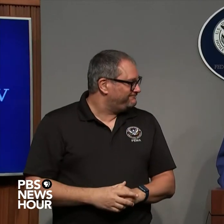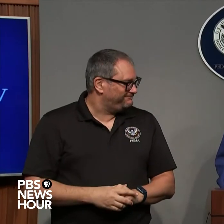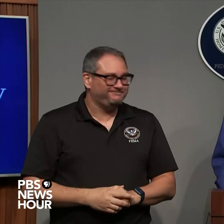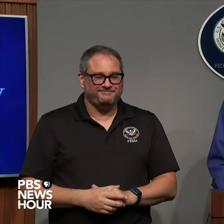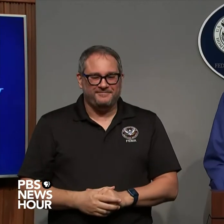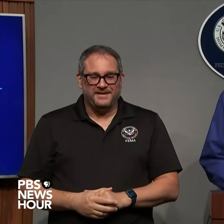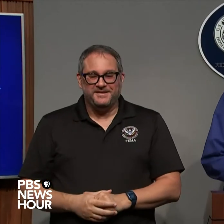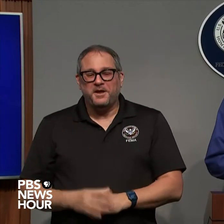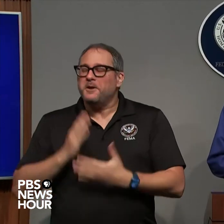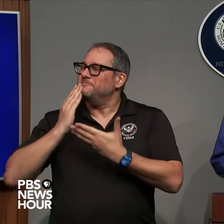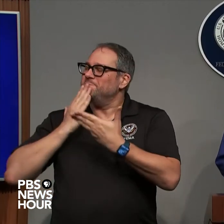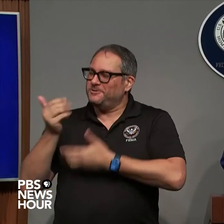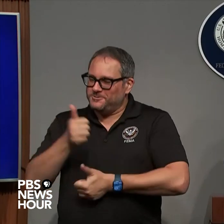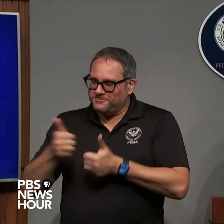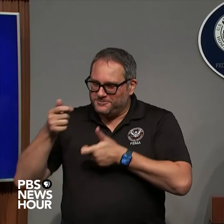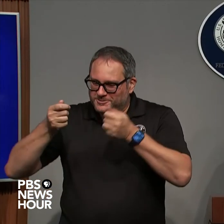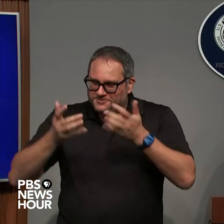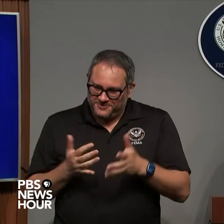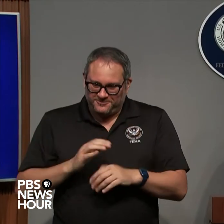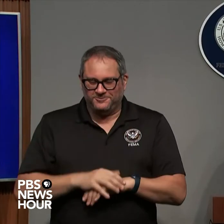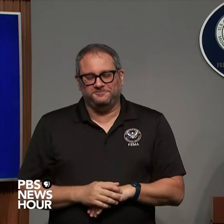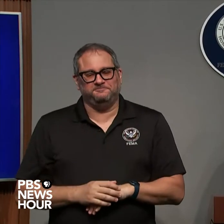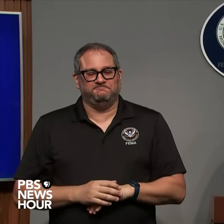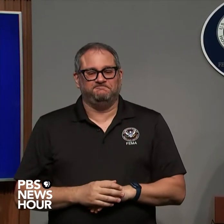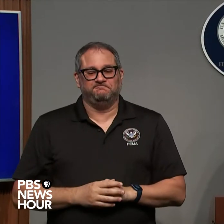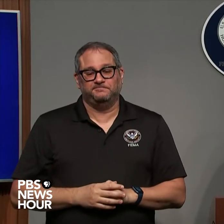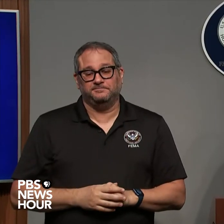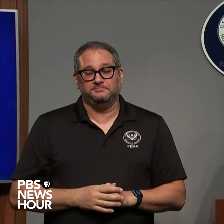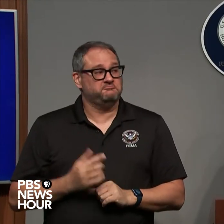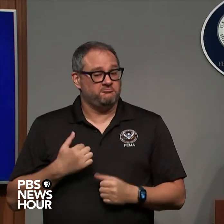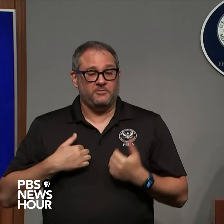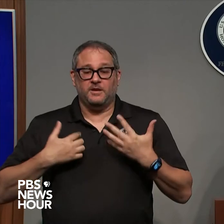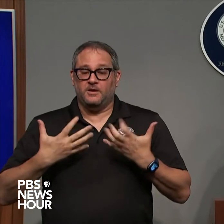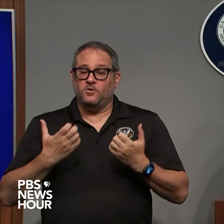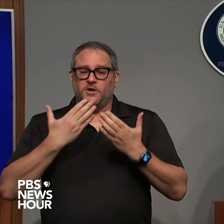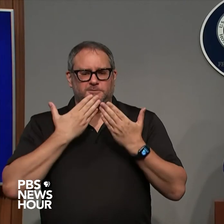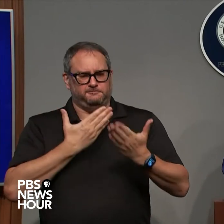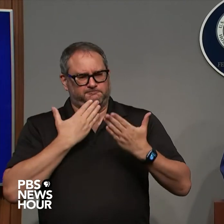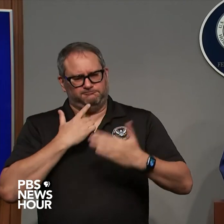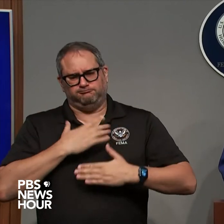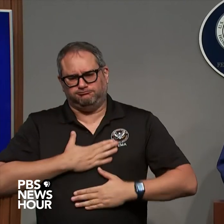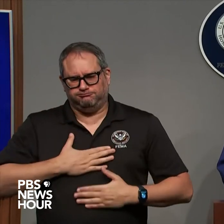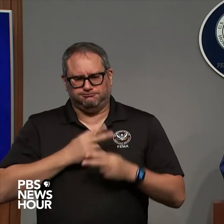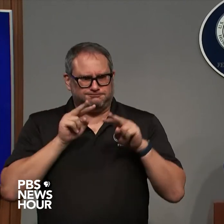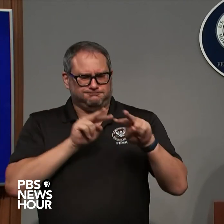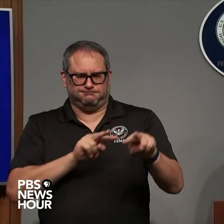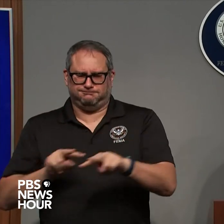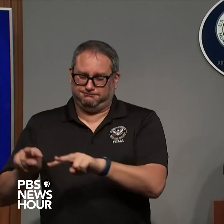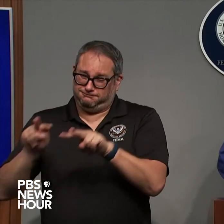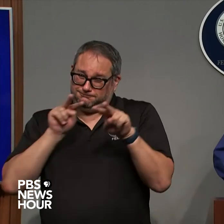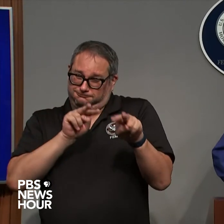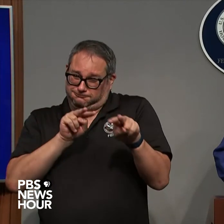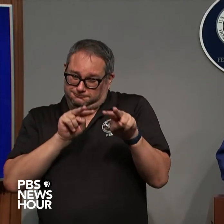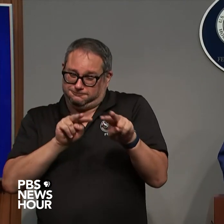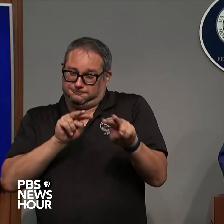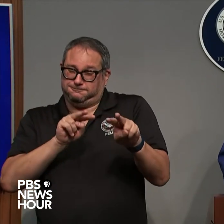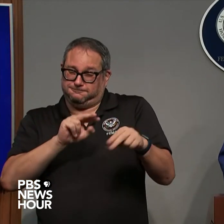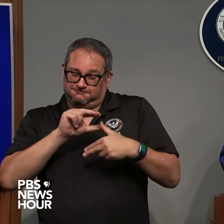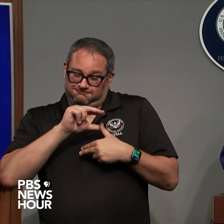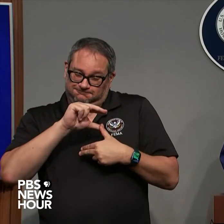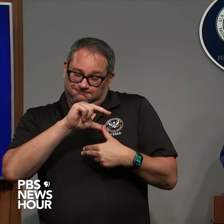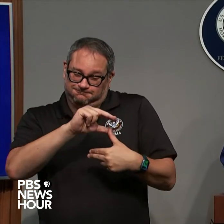Thank you Administrator Criswell appreciate that and you know we're watching the storm closely of course it's a very historic